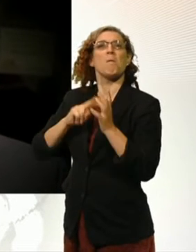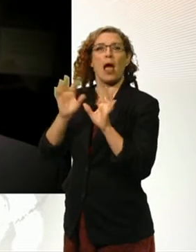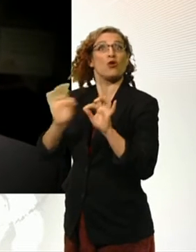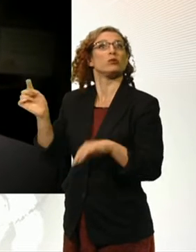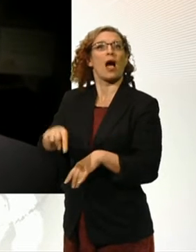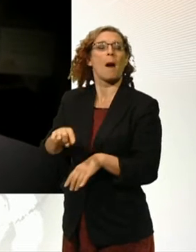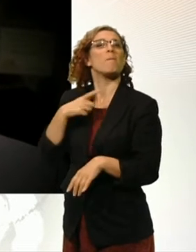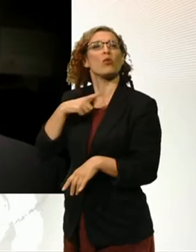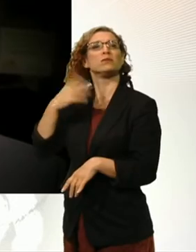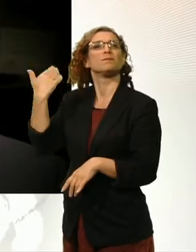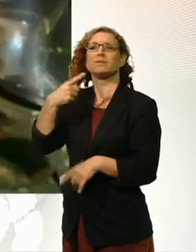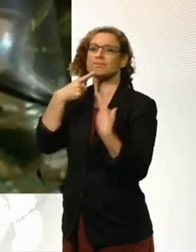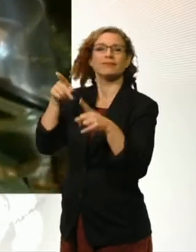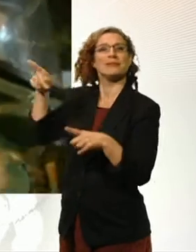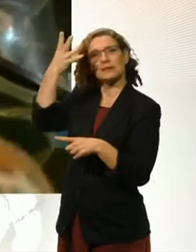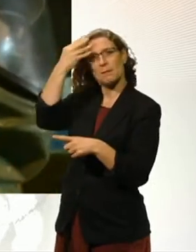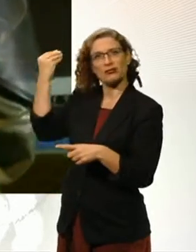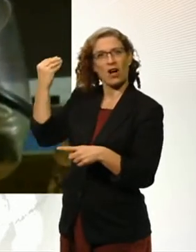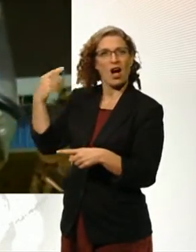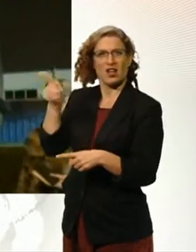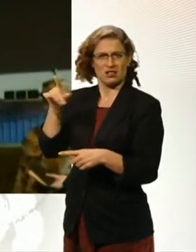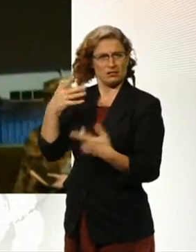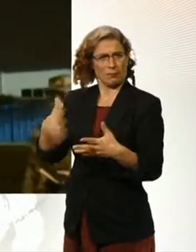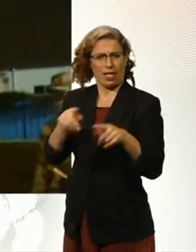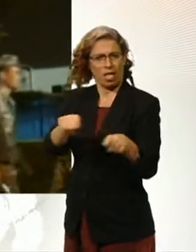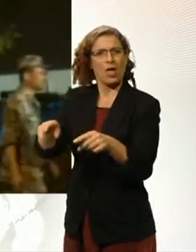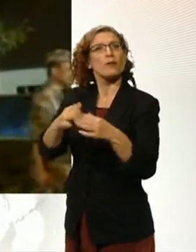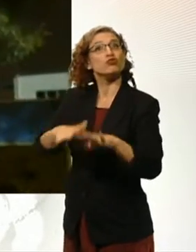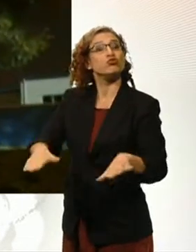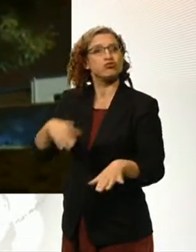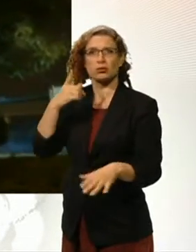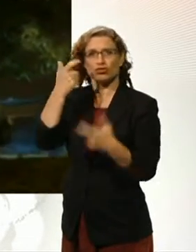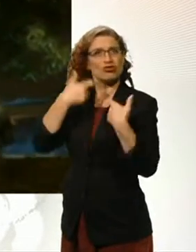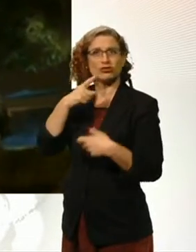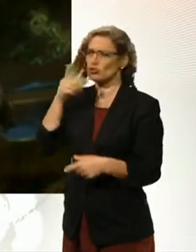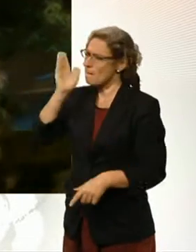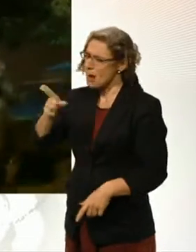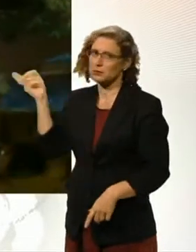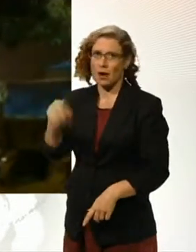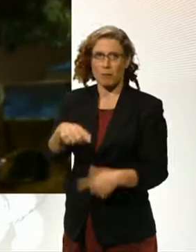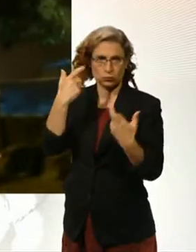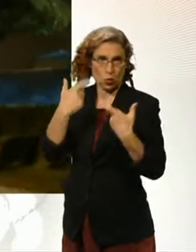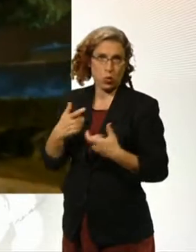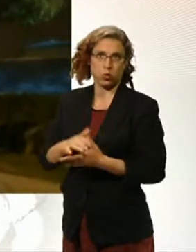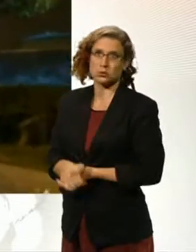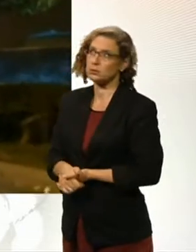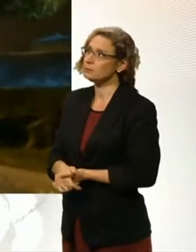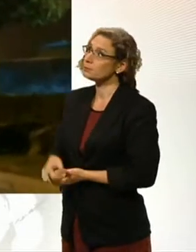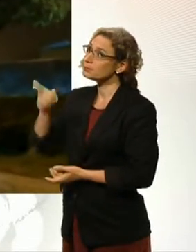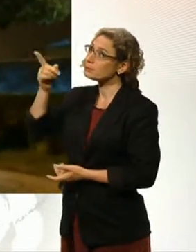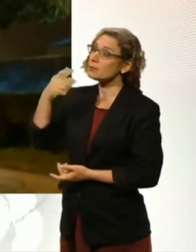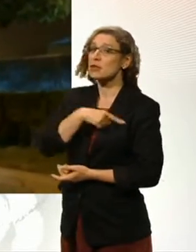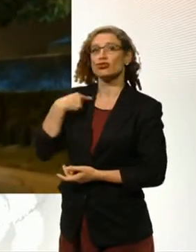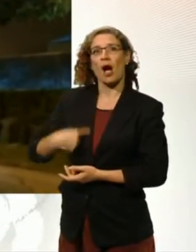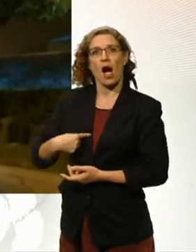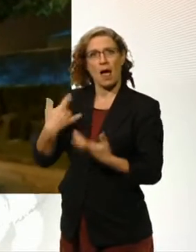over child sex allegations. Military chemical experts test for toxic gases after the massive explosions in China which left